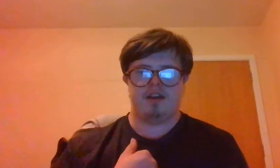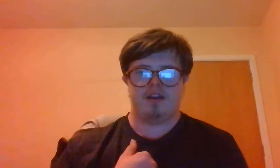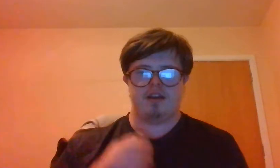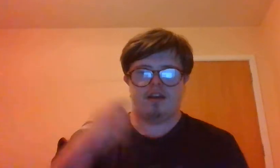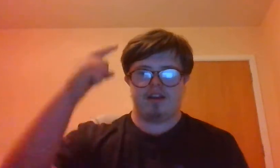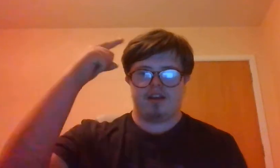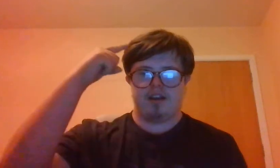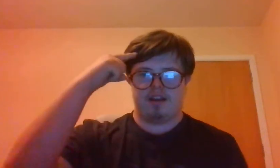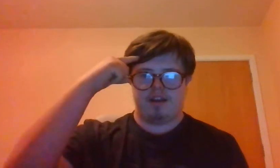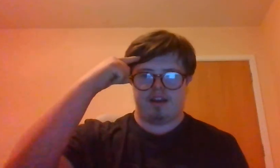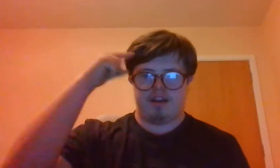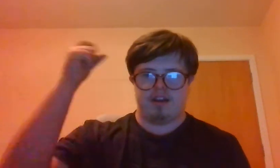thinking.